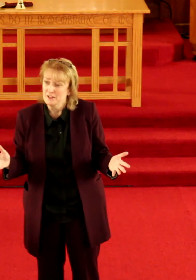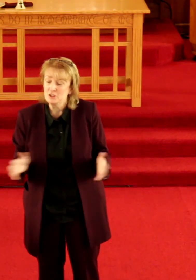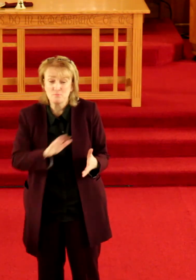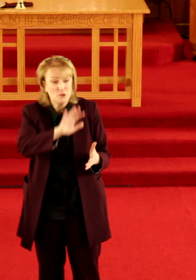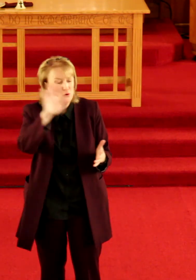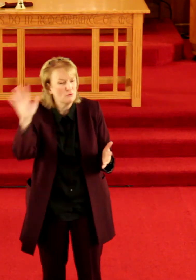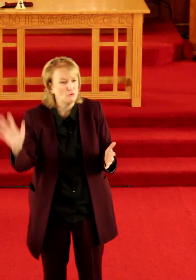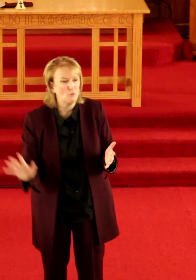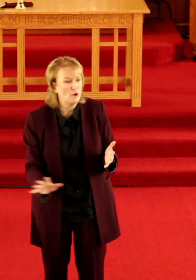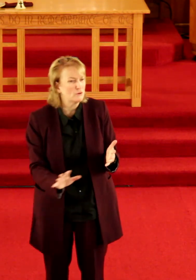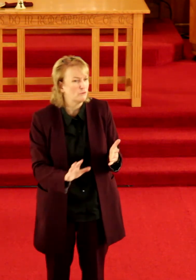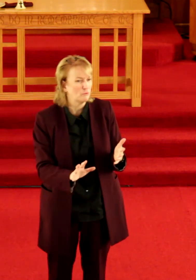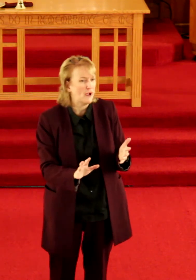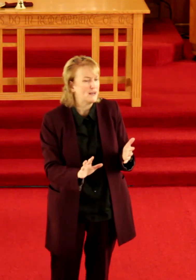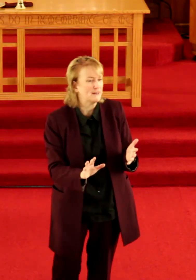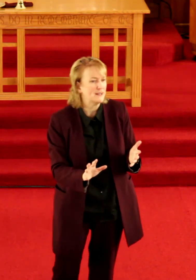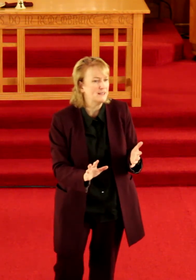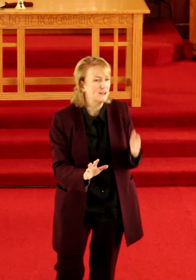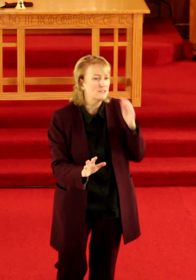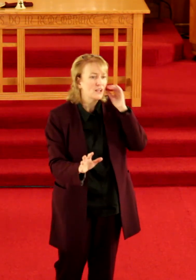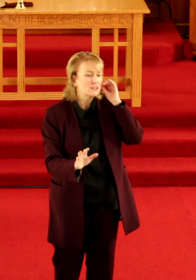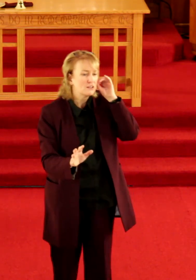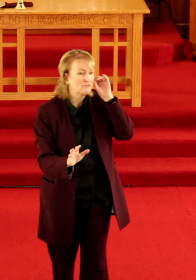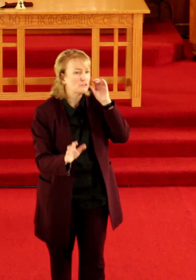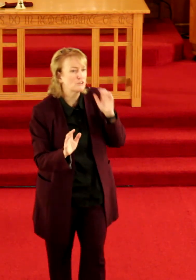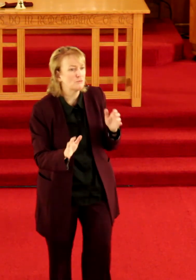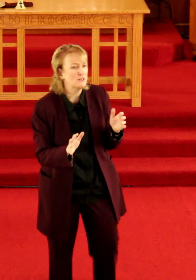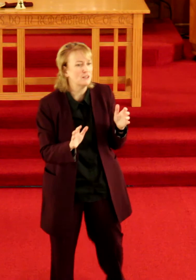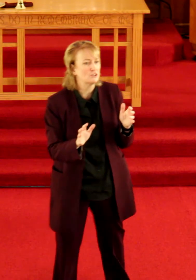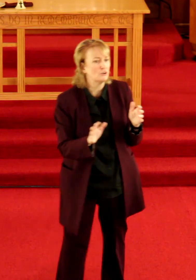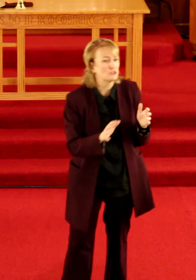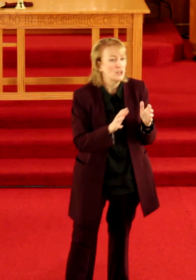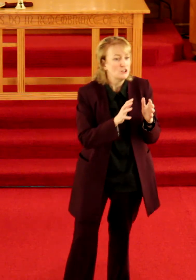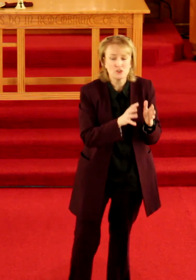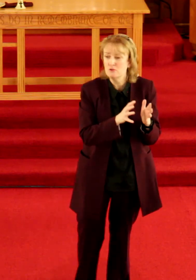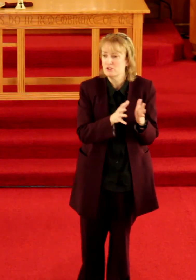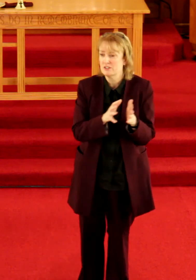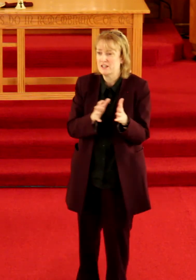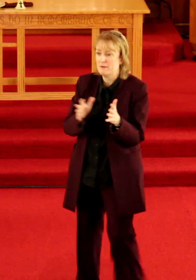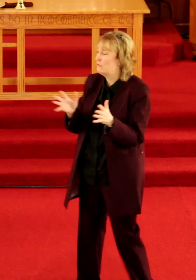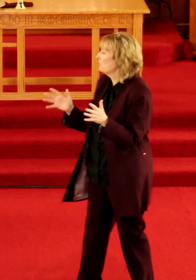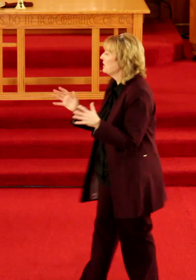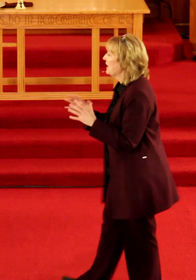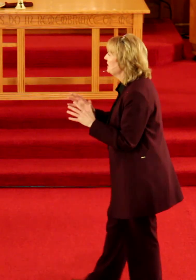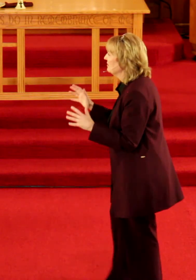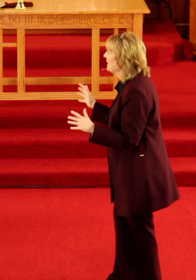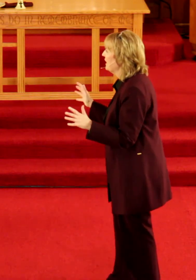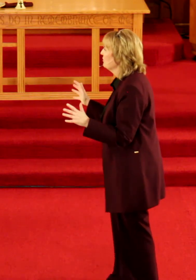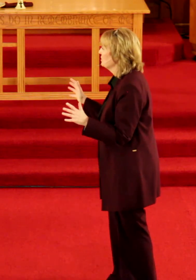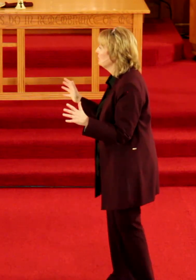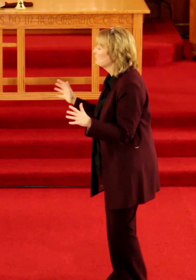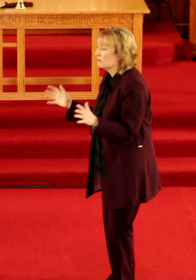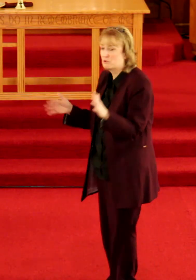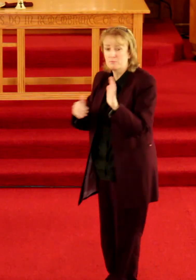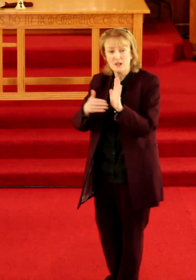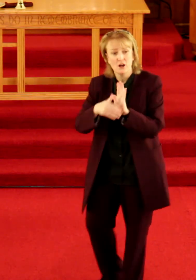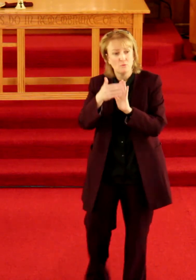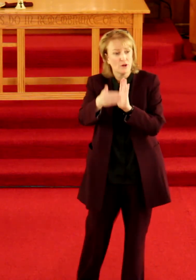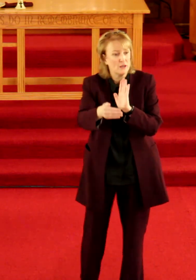this beautiful wonderful writing that he does to the first corinthian church shows us that more than anything else in the scripture beyond where he